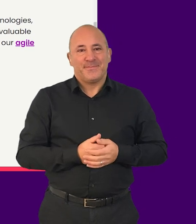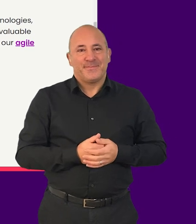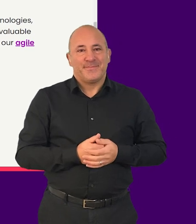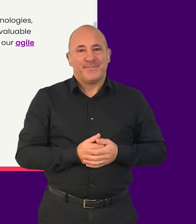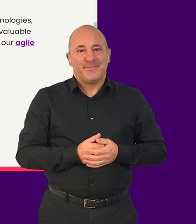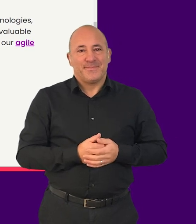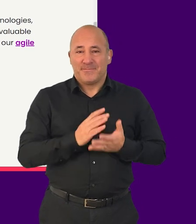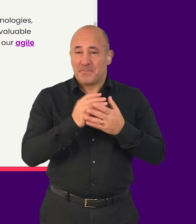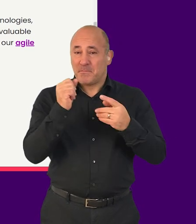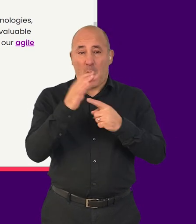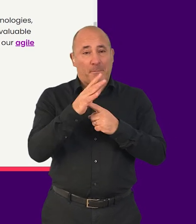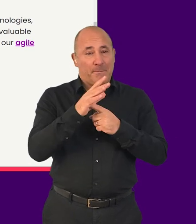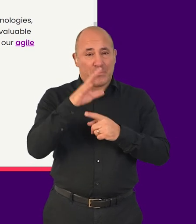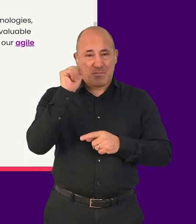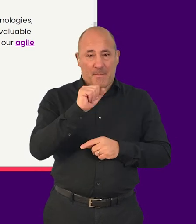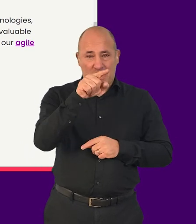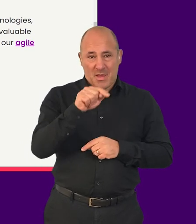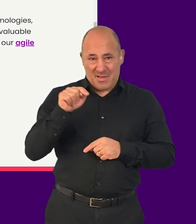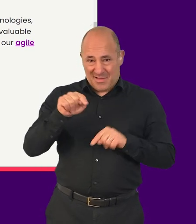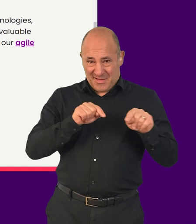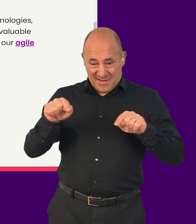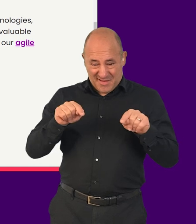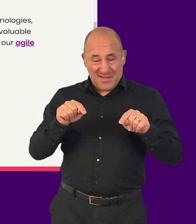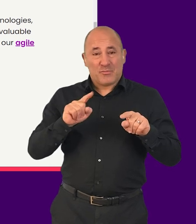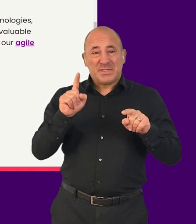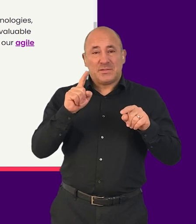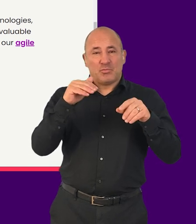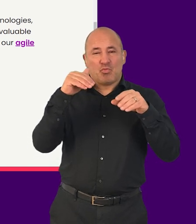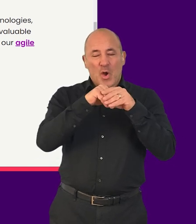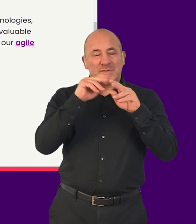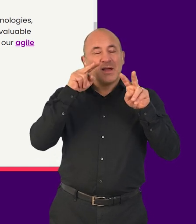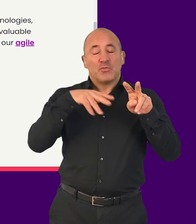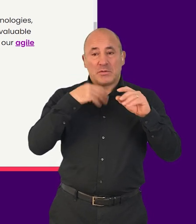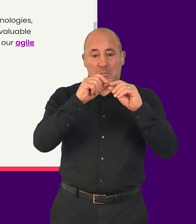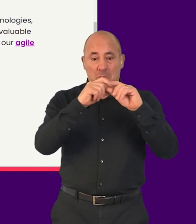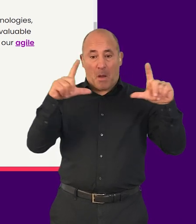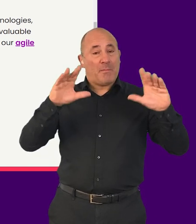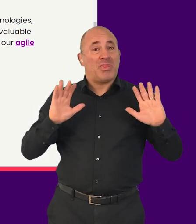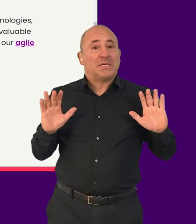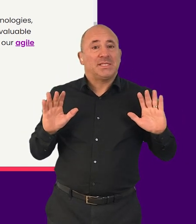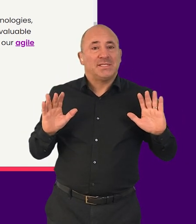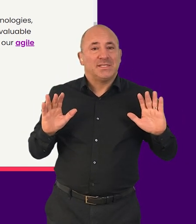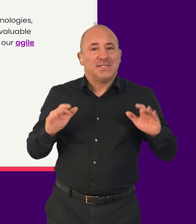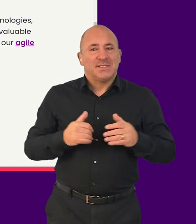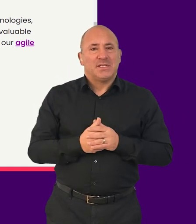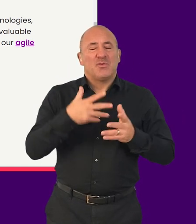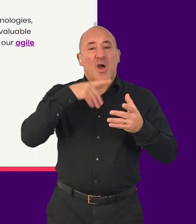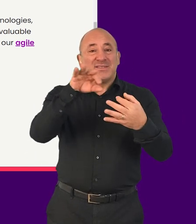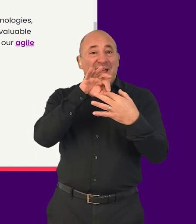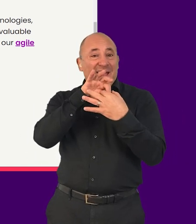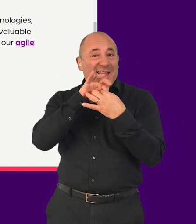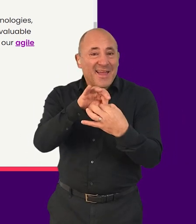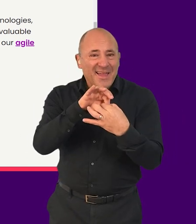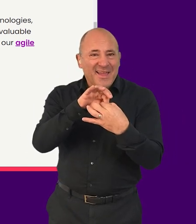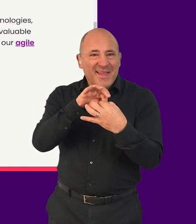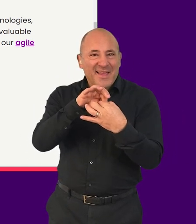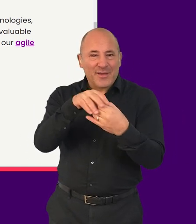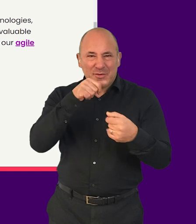It's important to remember that these keys only bring more content into view. In order to interact with content, people using a keyboard